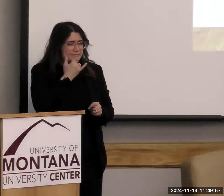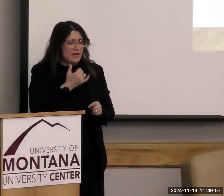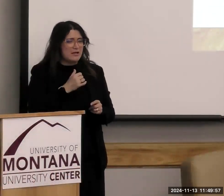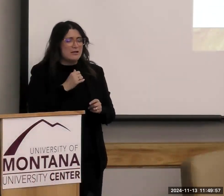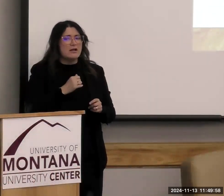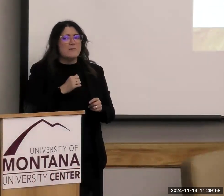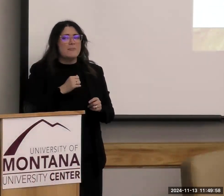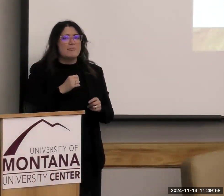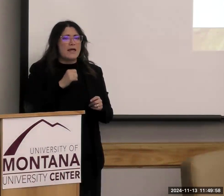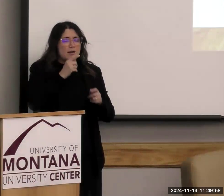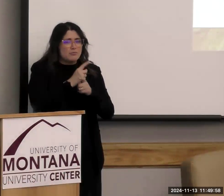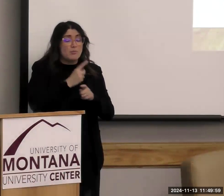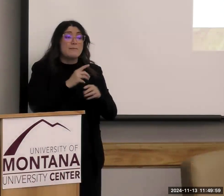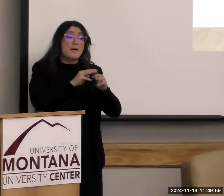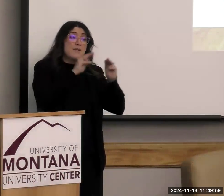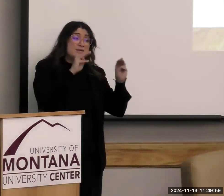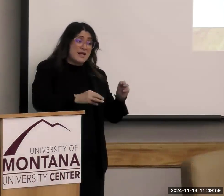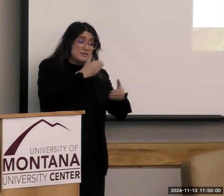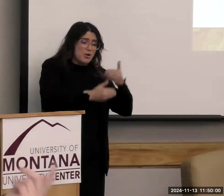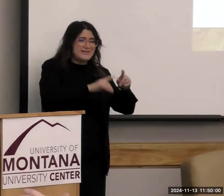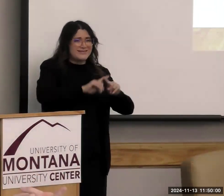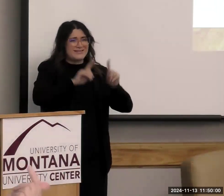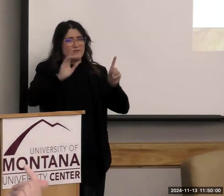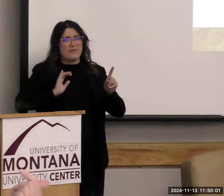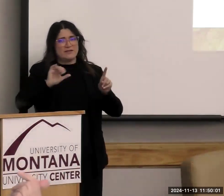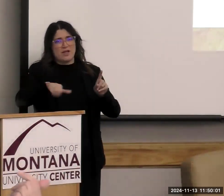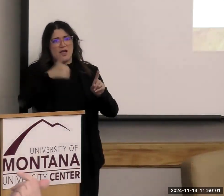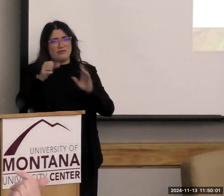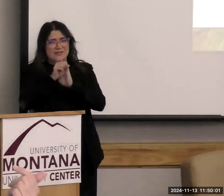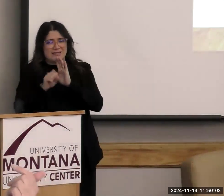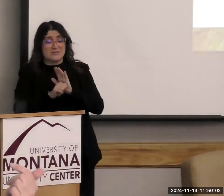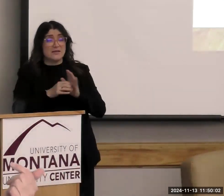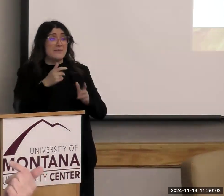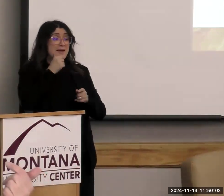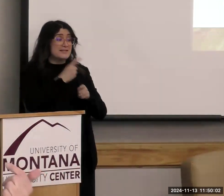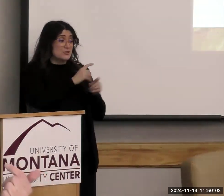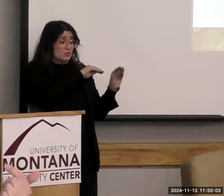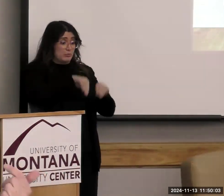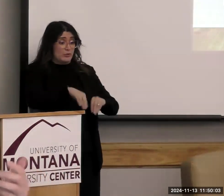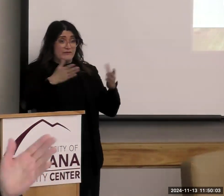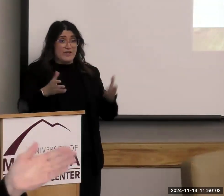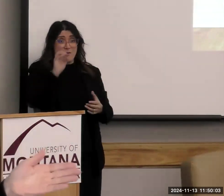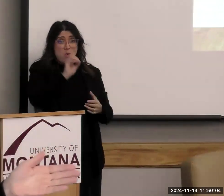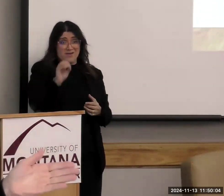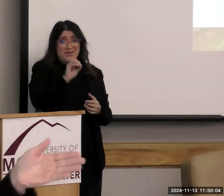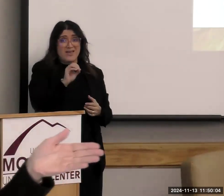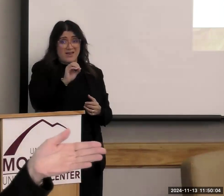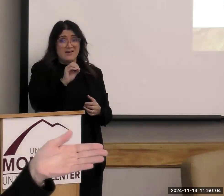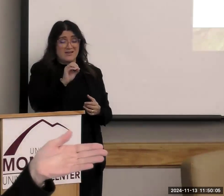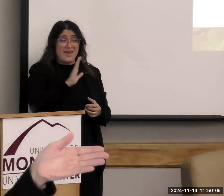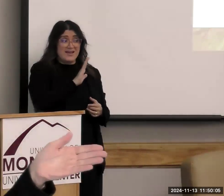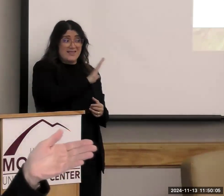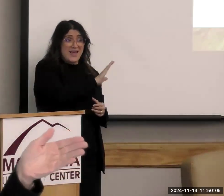processes are different than other states. My sister moved here from Oregon, and in that state, they do just what you